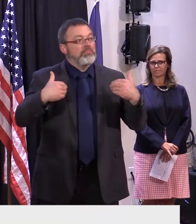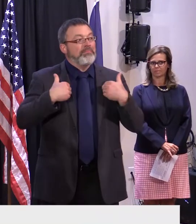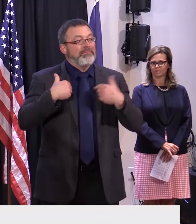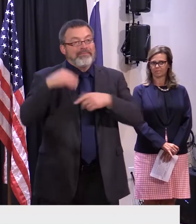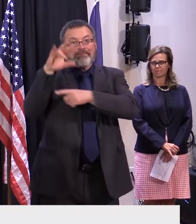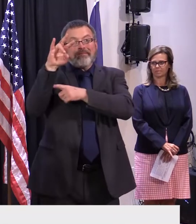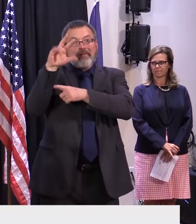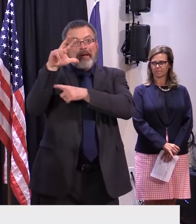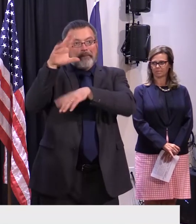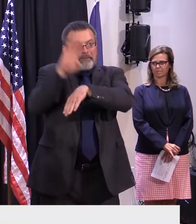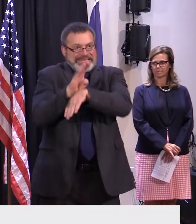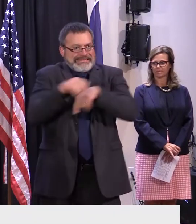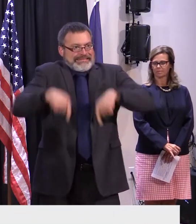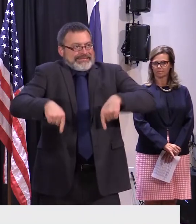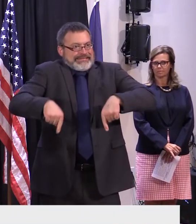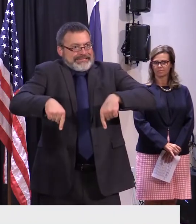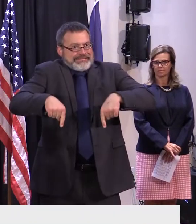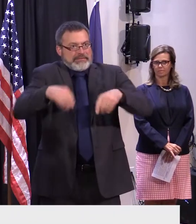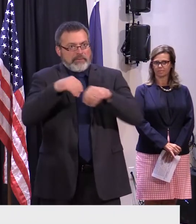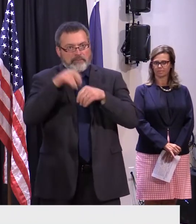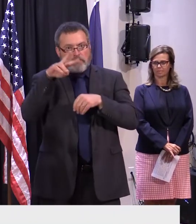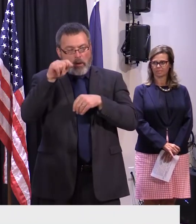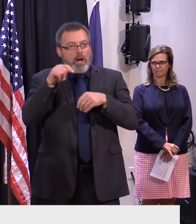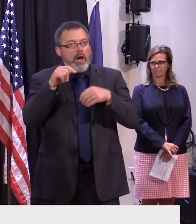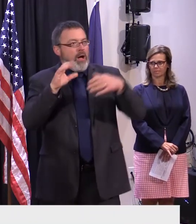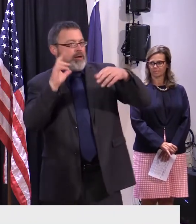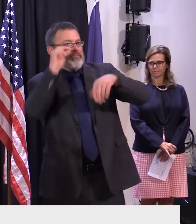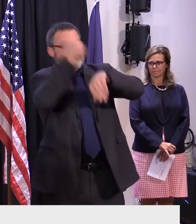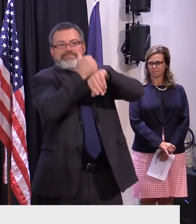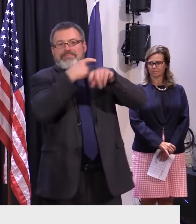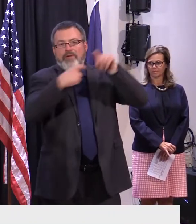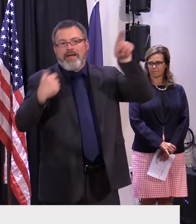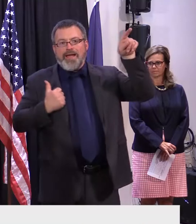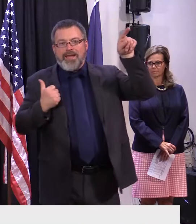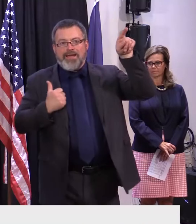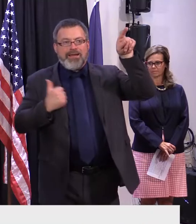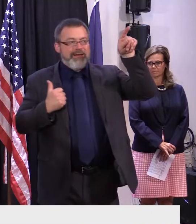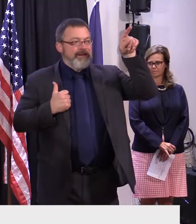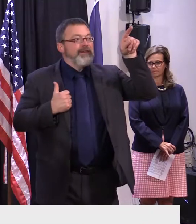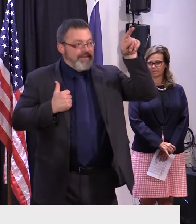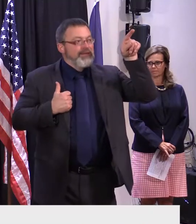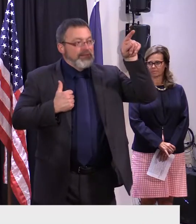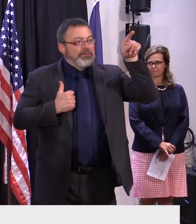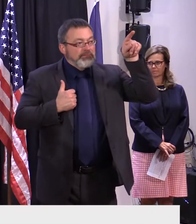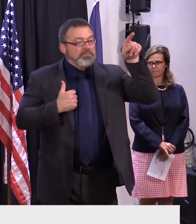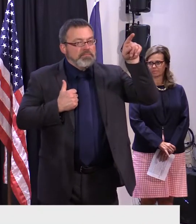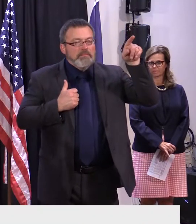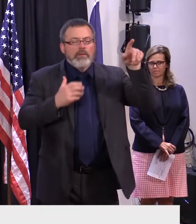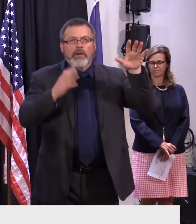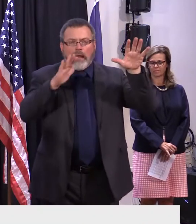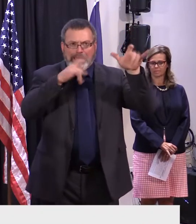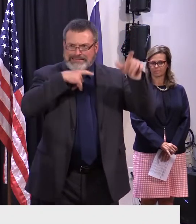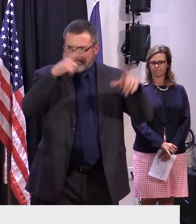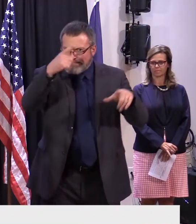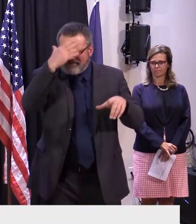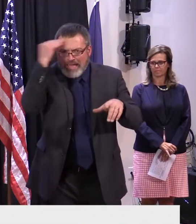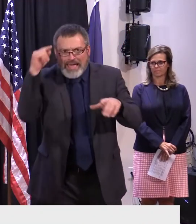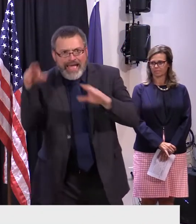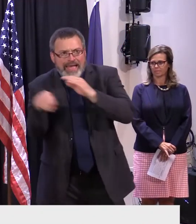people as of 2021. And let's not forget that tourism also plays an important role.